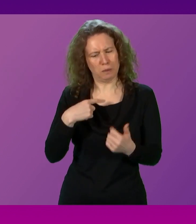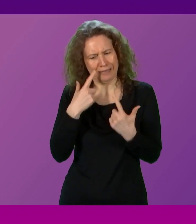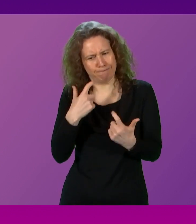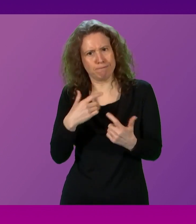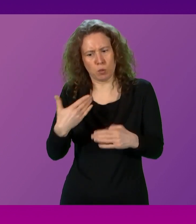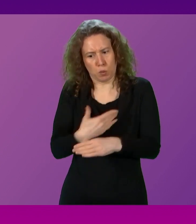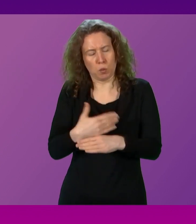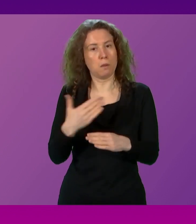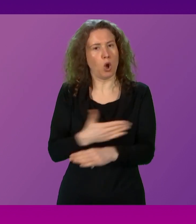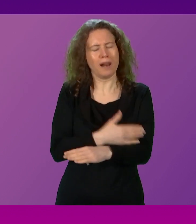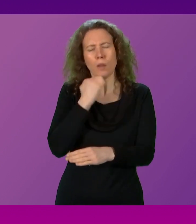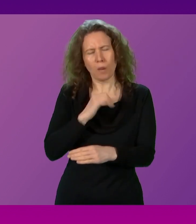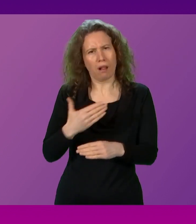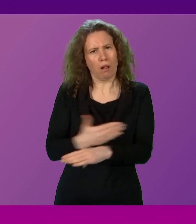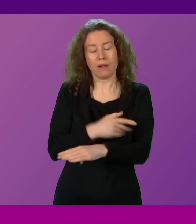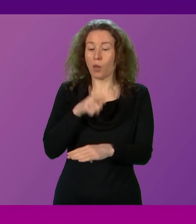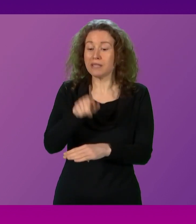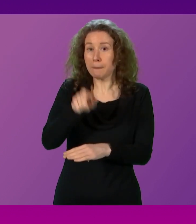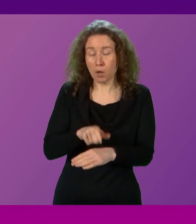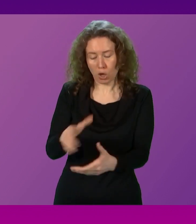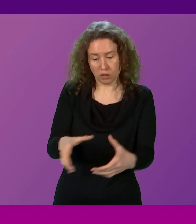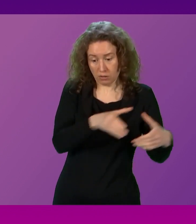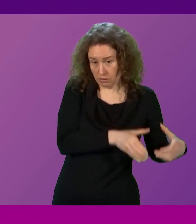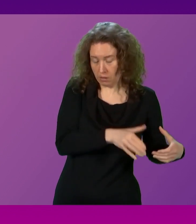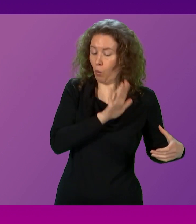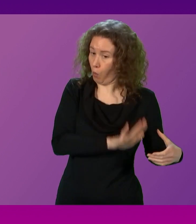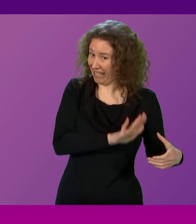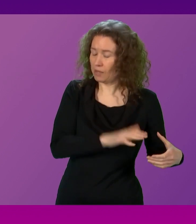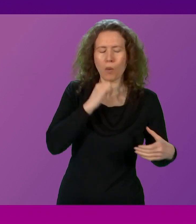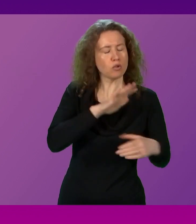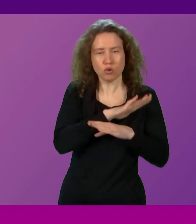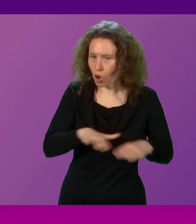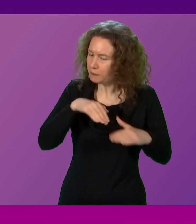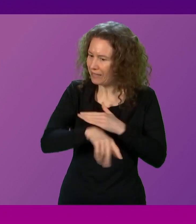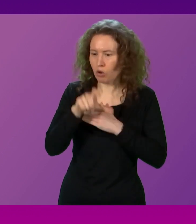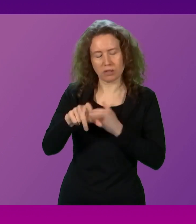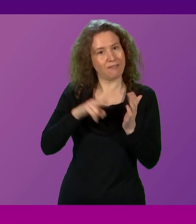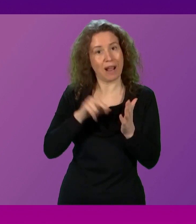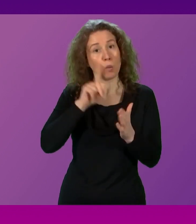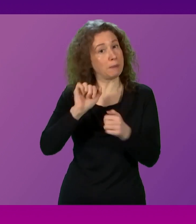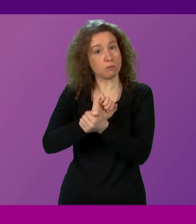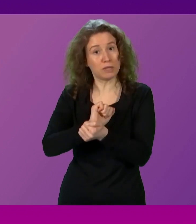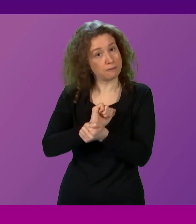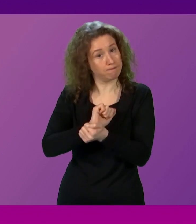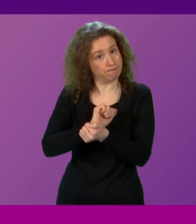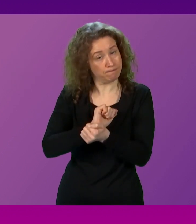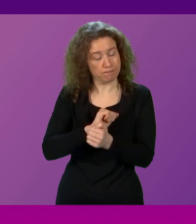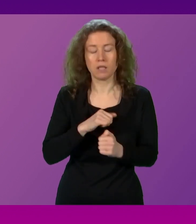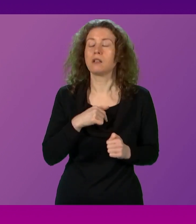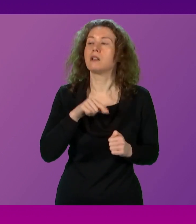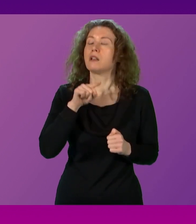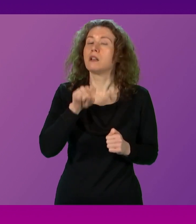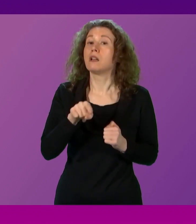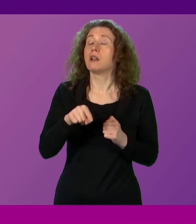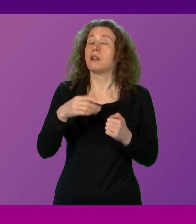quickly. And this prisoner is not going to be incarcerated in Cornton Vale women's prison. Now, in terms of